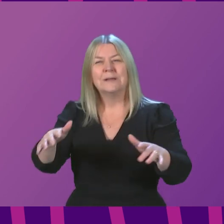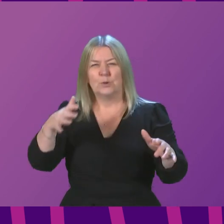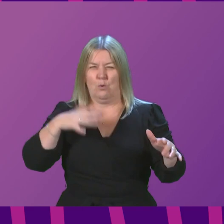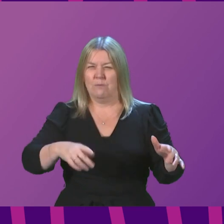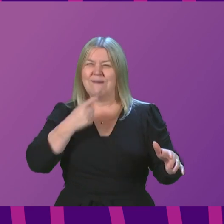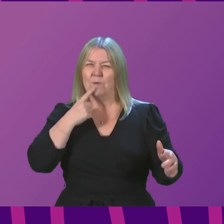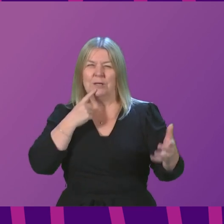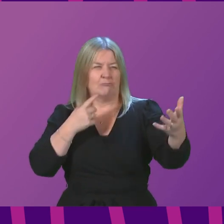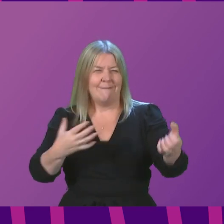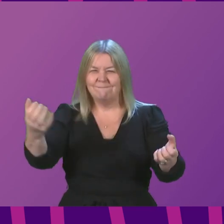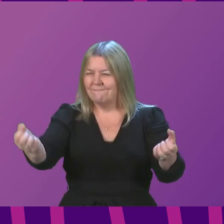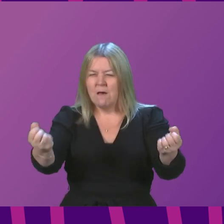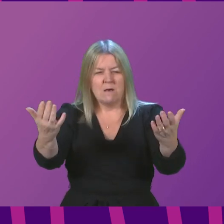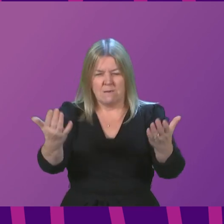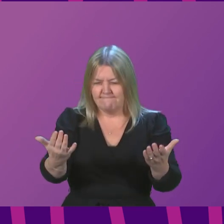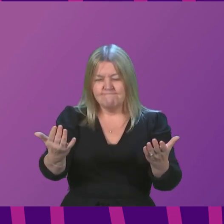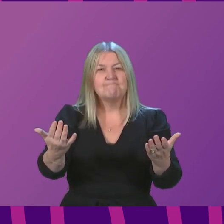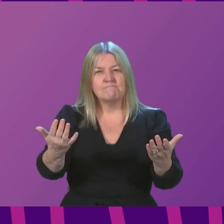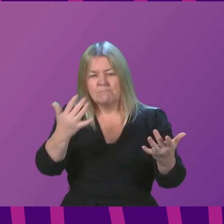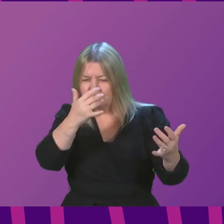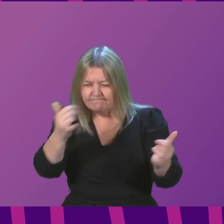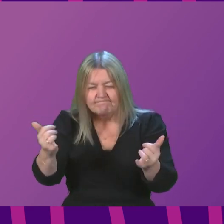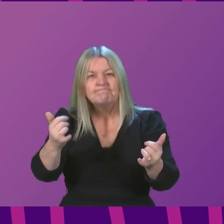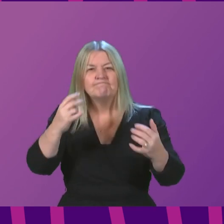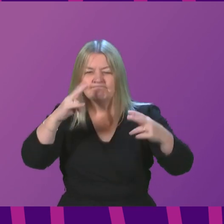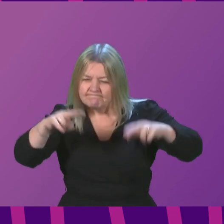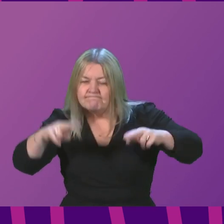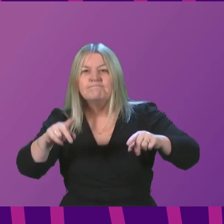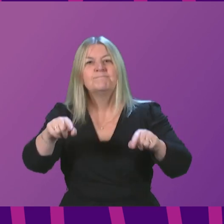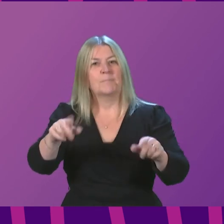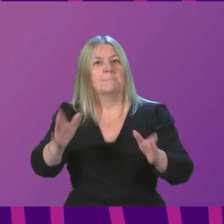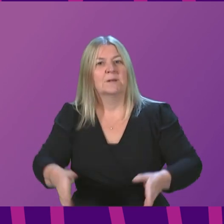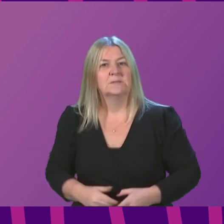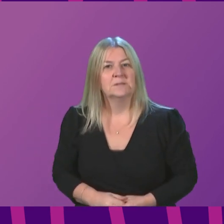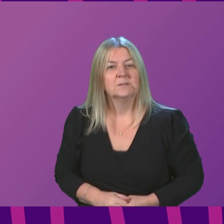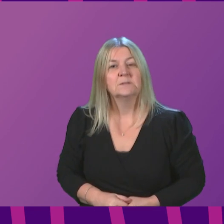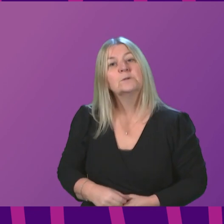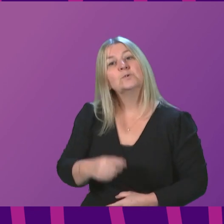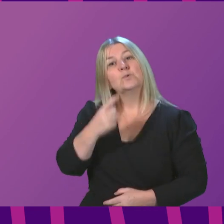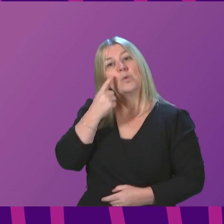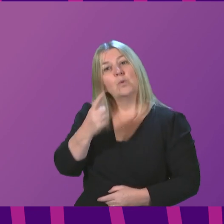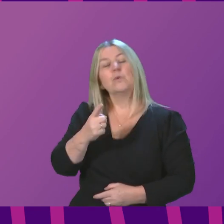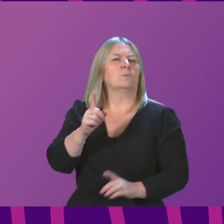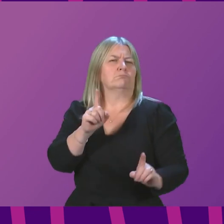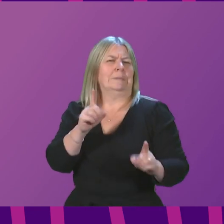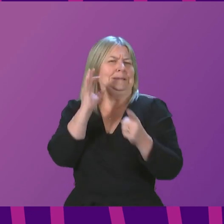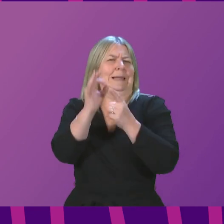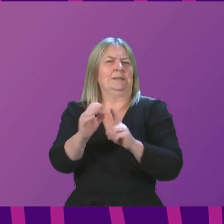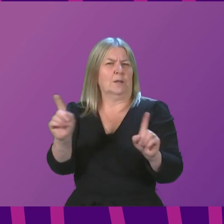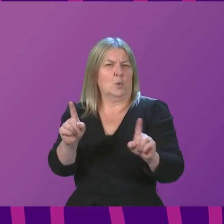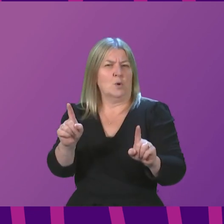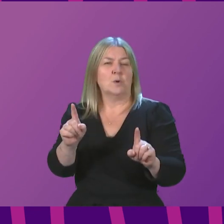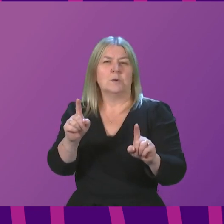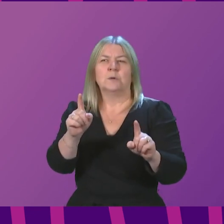carefully in the days to come. As well as looking at headline numbers, we will also be interrogating the detail, for example, the